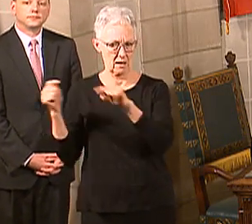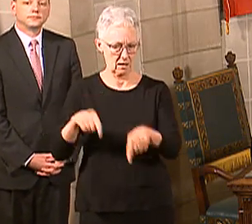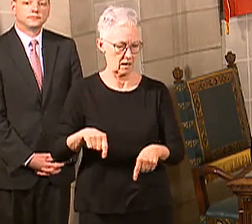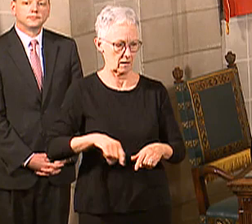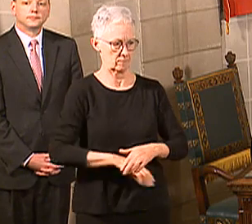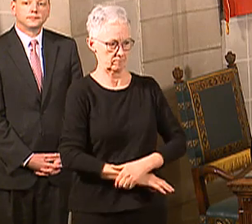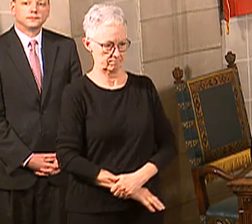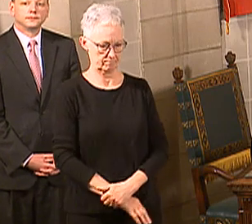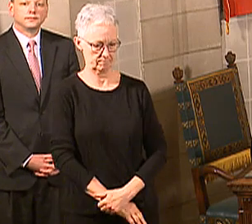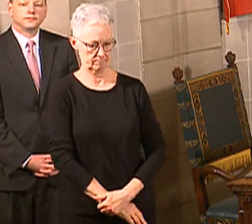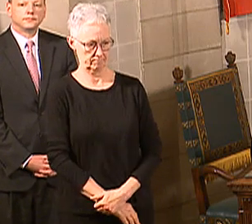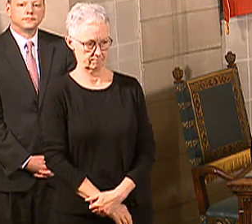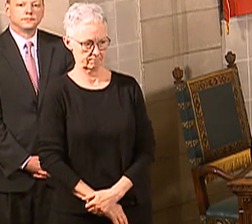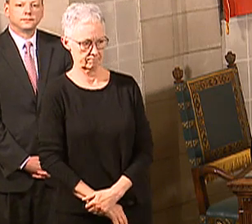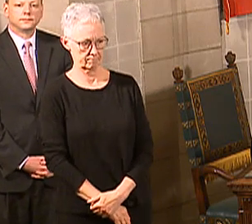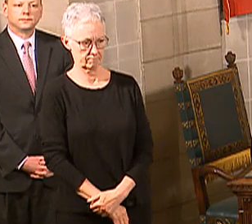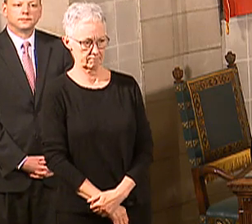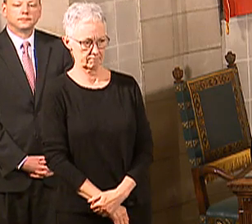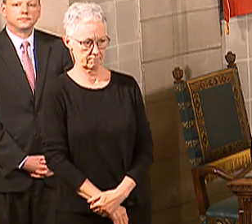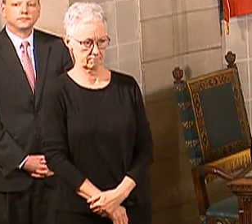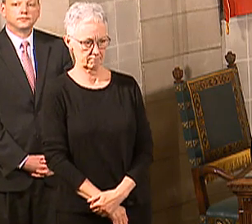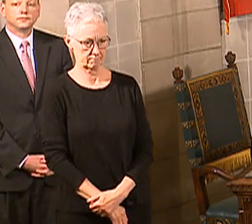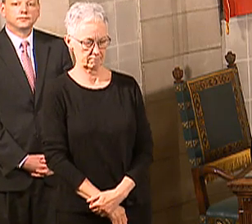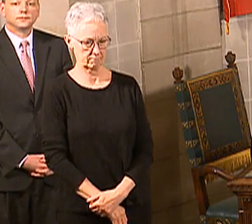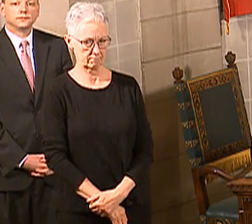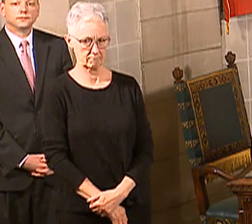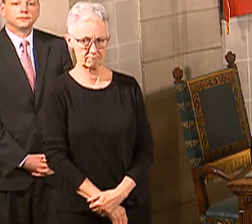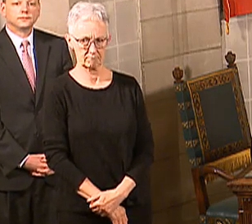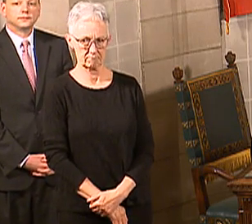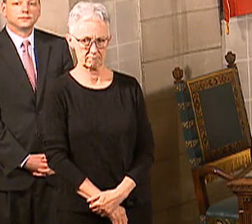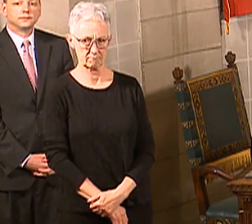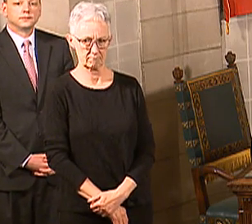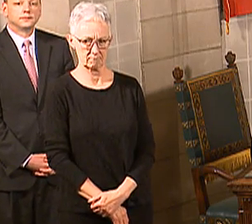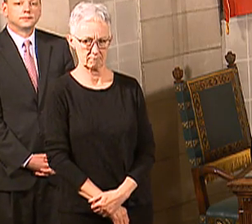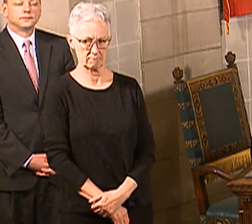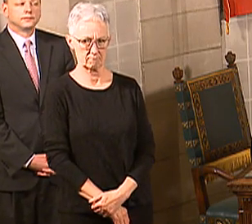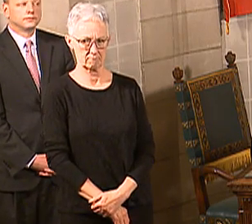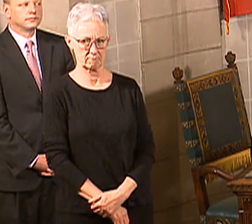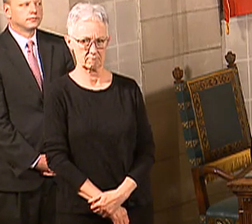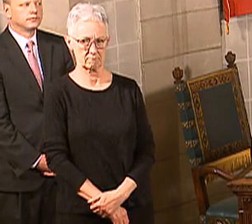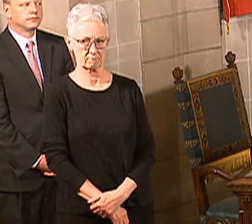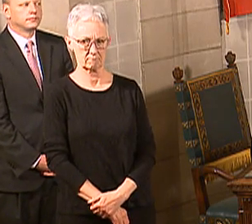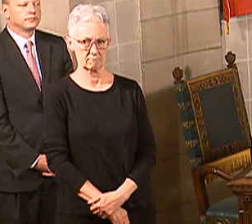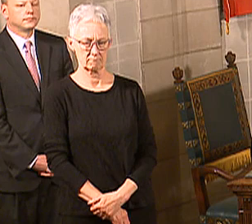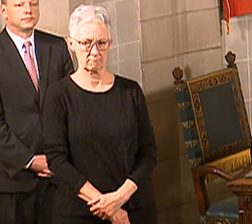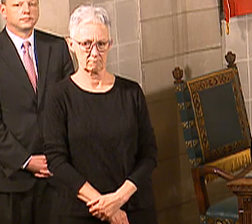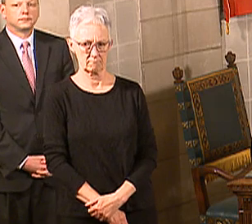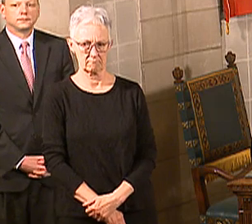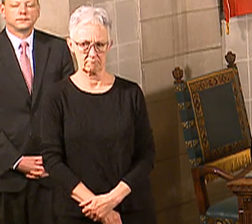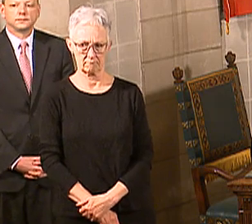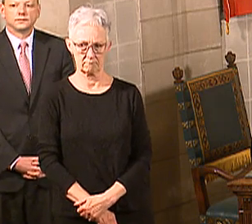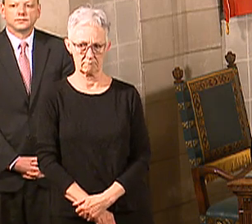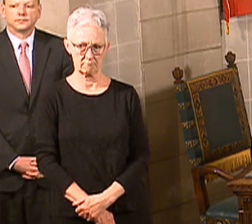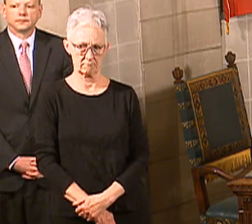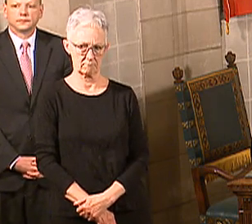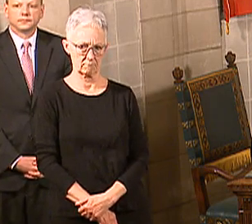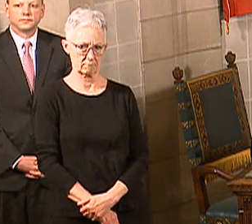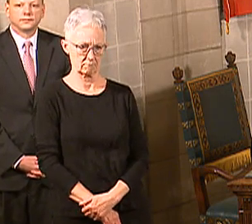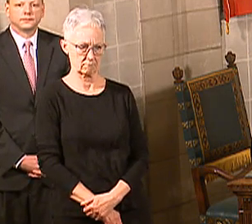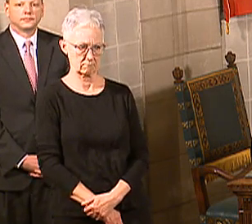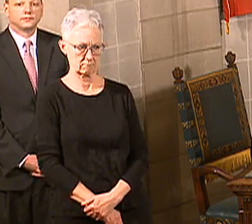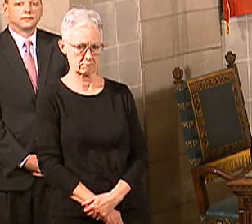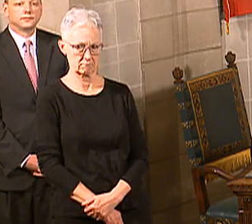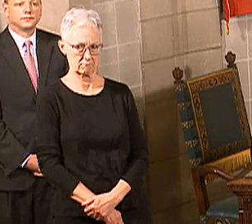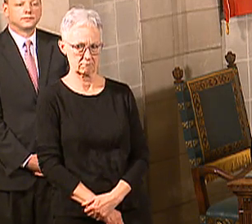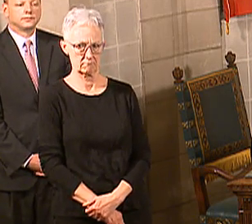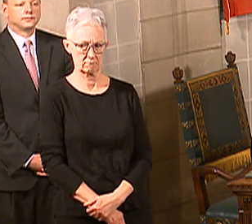a reader contacted him asking about closing the camping areas at Lake McConaughey. They're worried about Colorado perhaps coming to